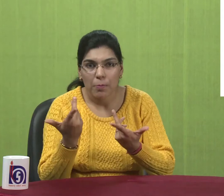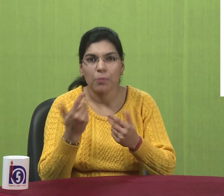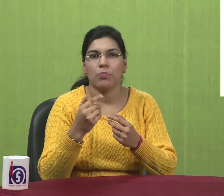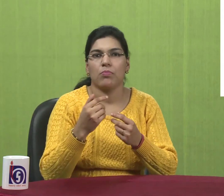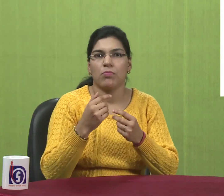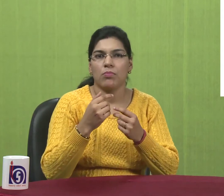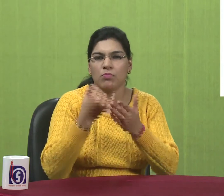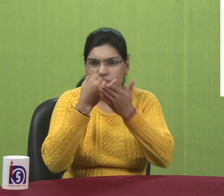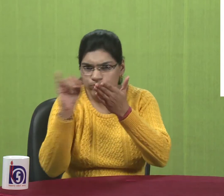see.